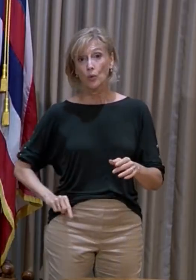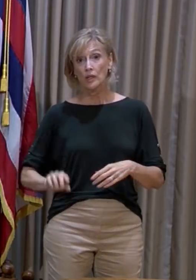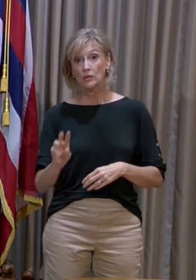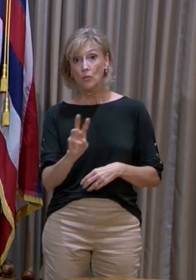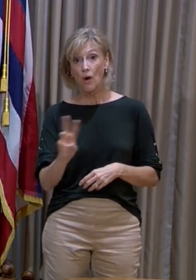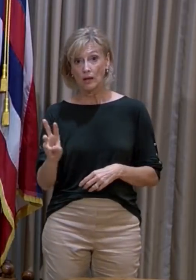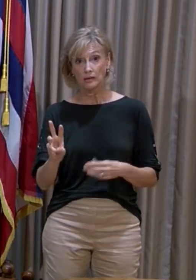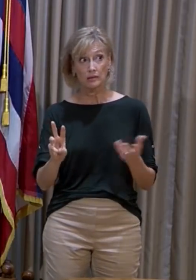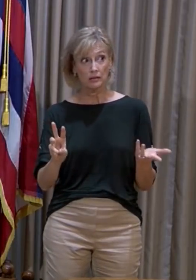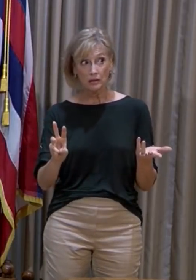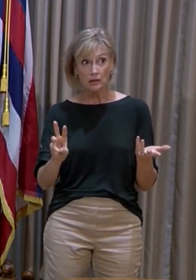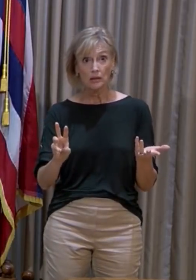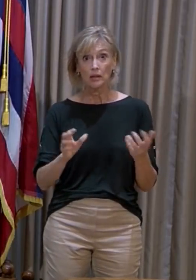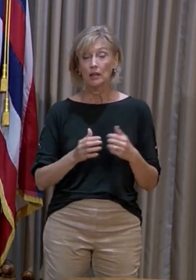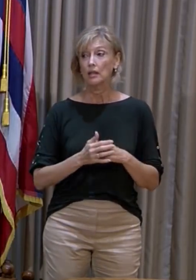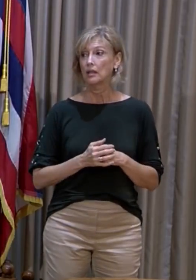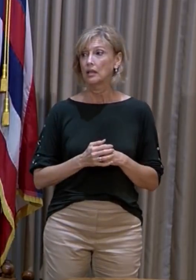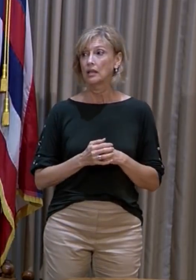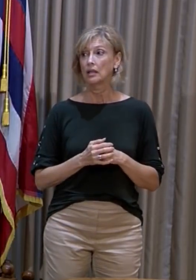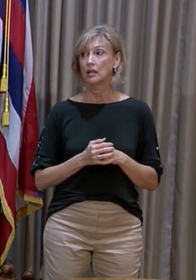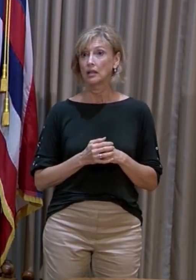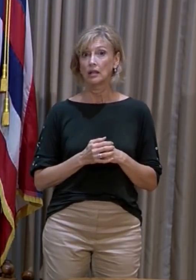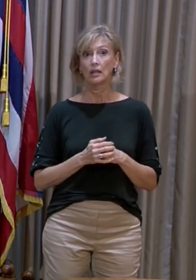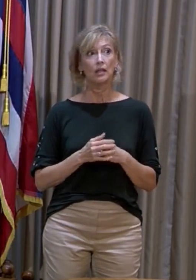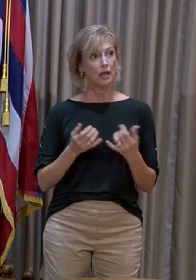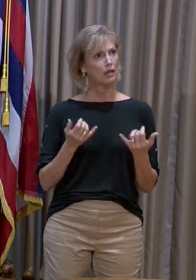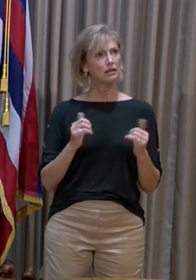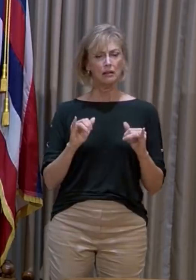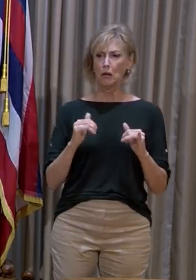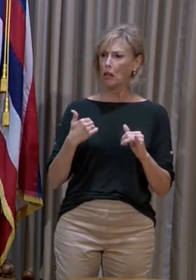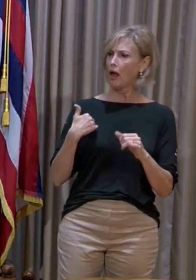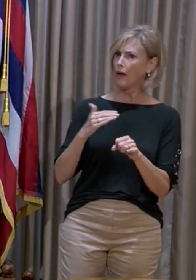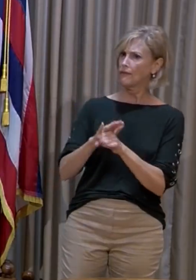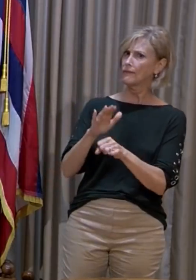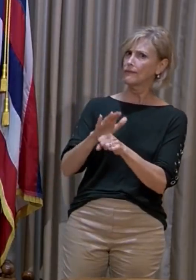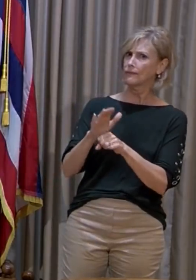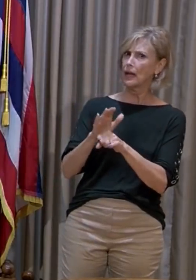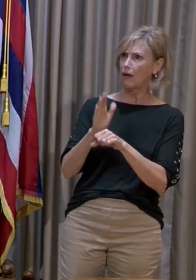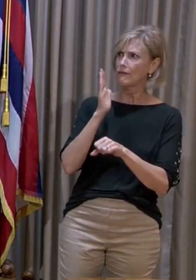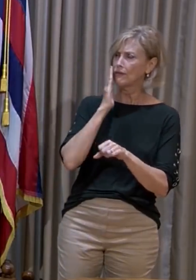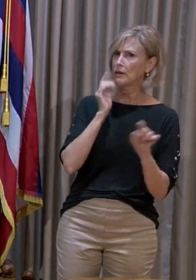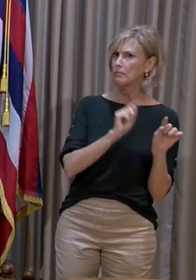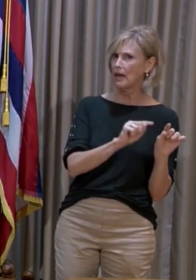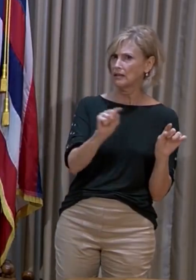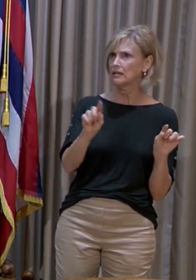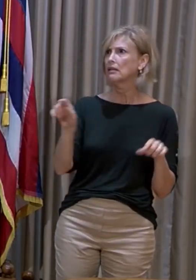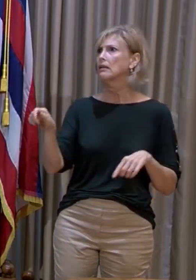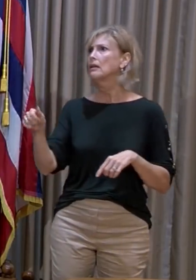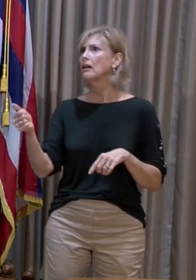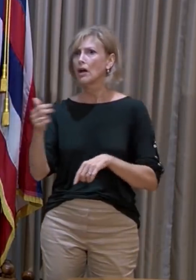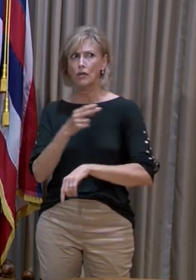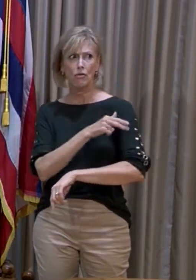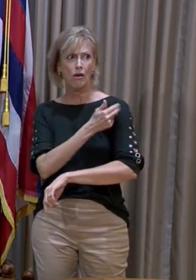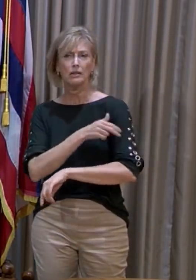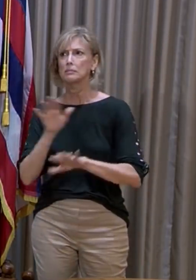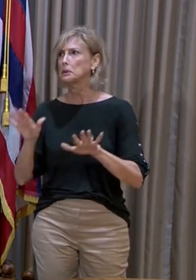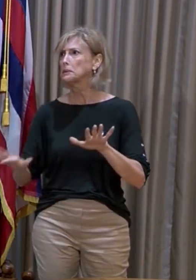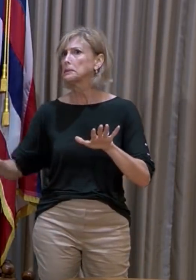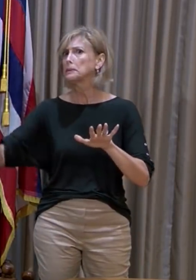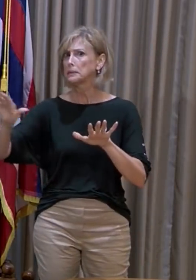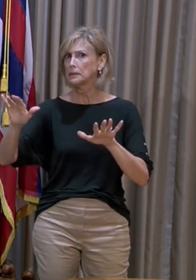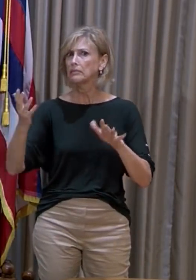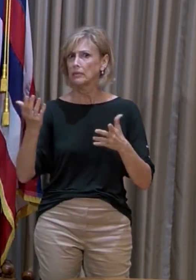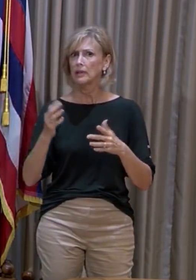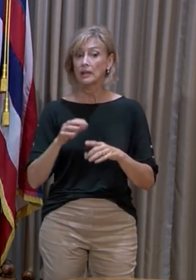and there was still sufficient capacity at other hospitals around the state,